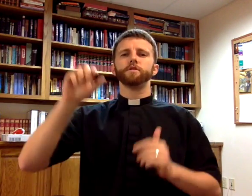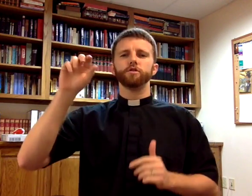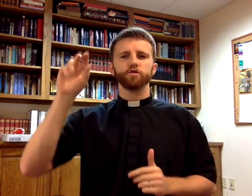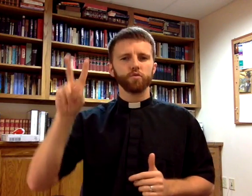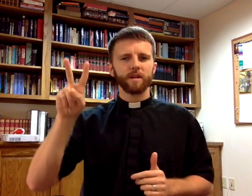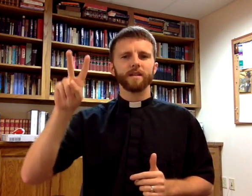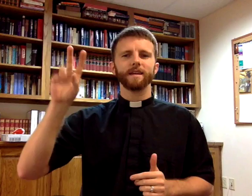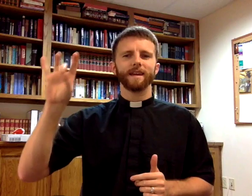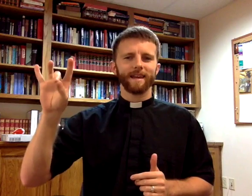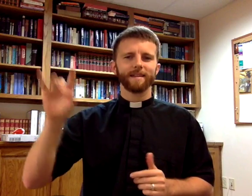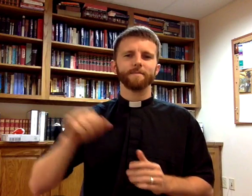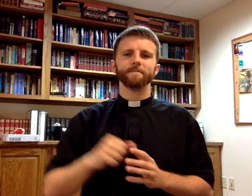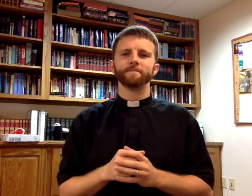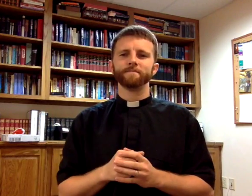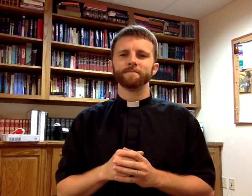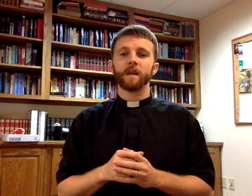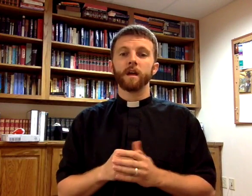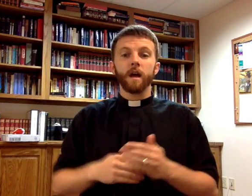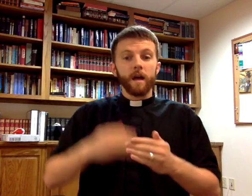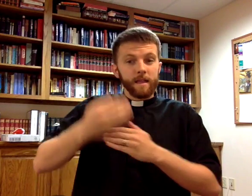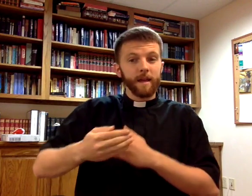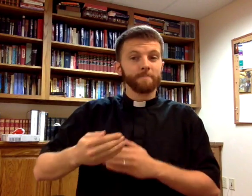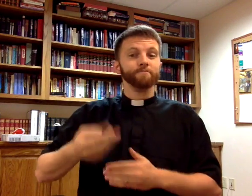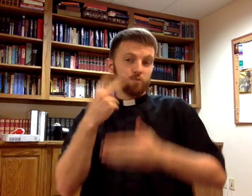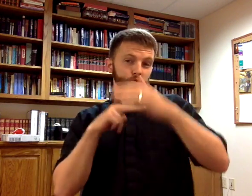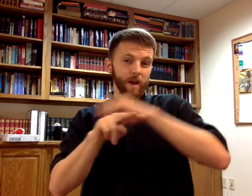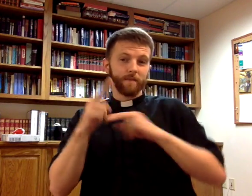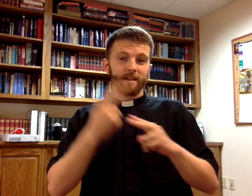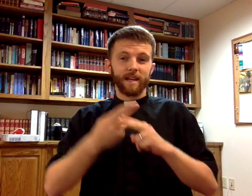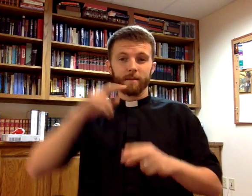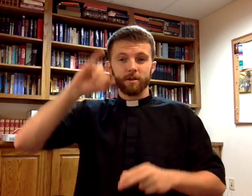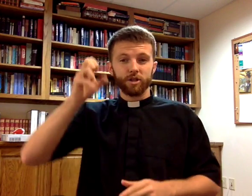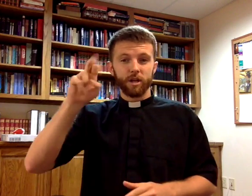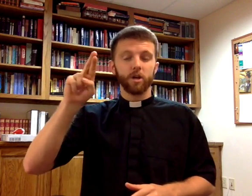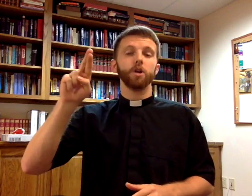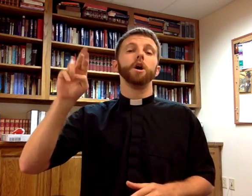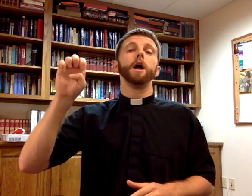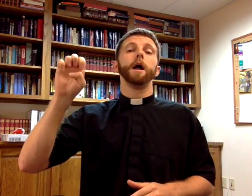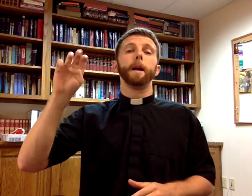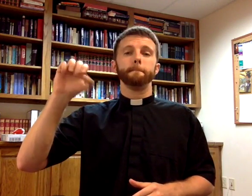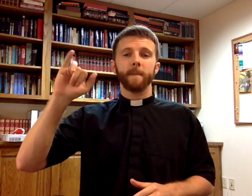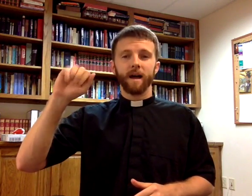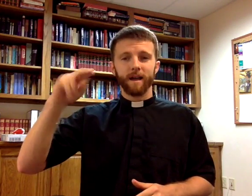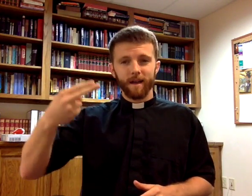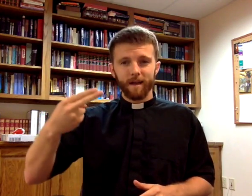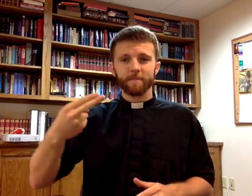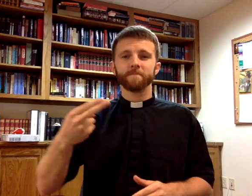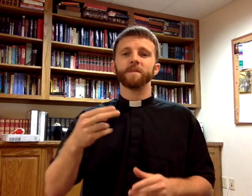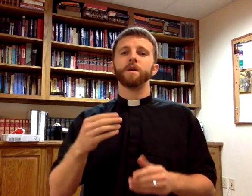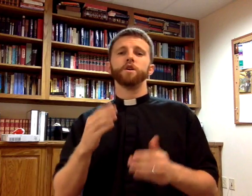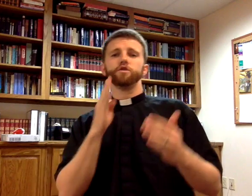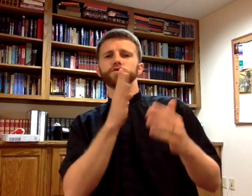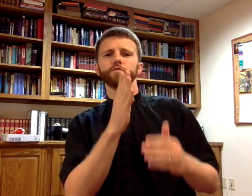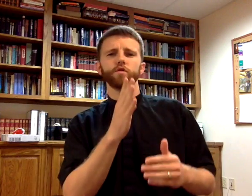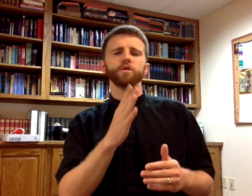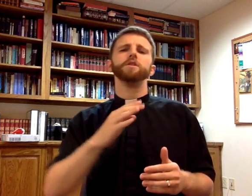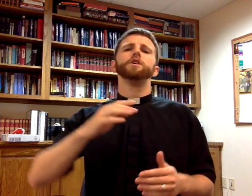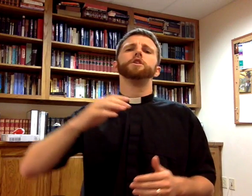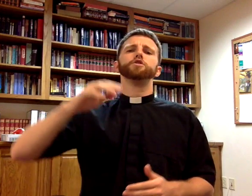Then the prophet Jeremiah spoke to Hananiah, the prophet in the presence of the priests and